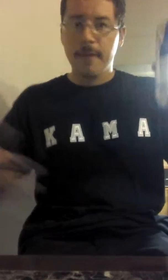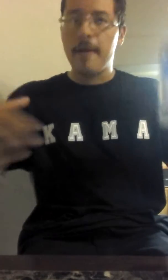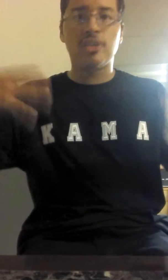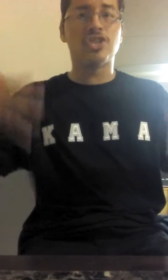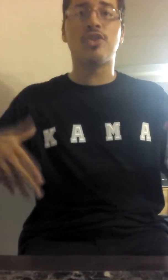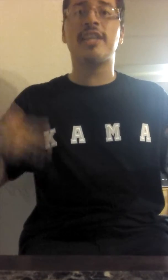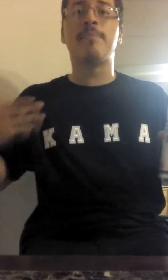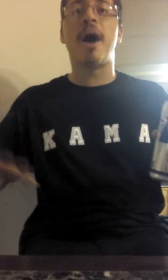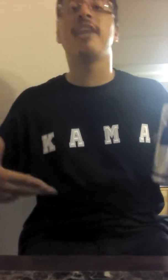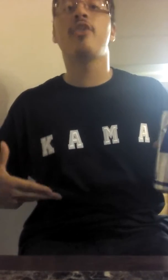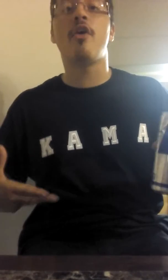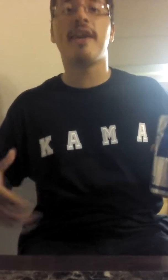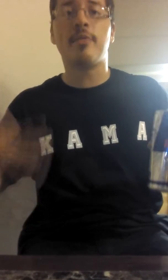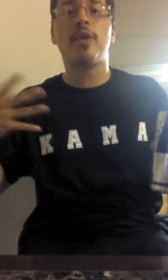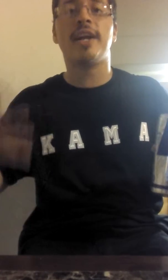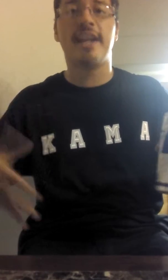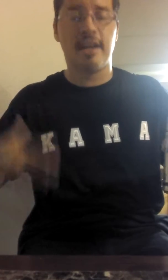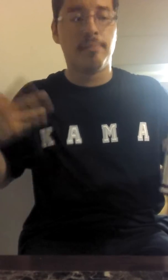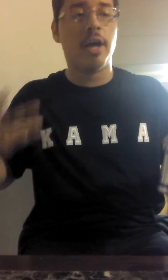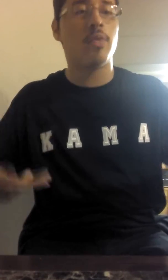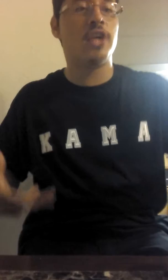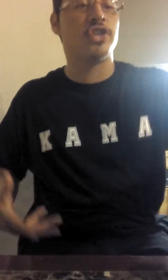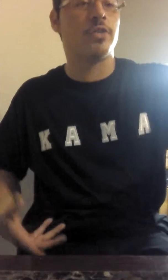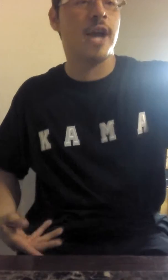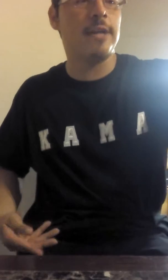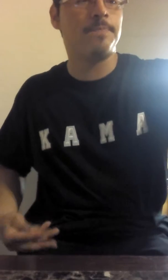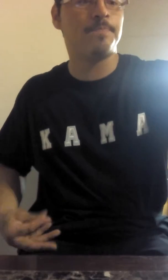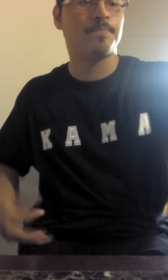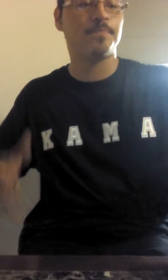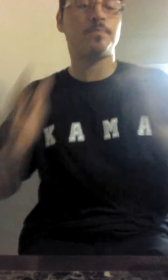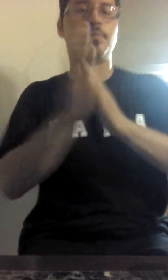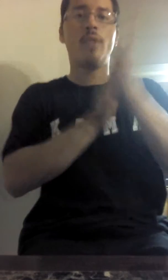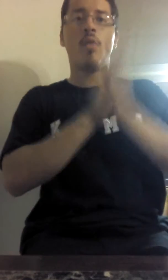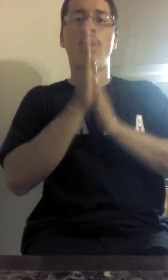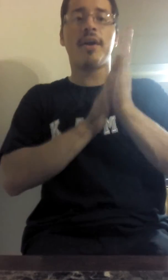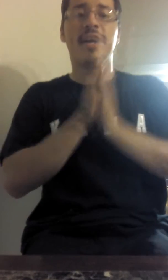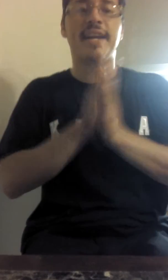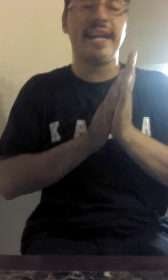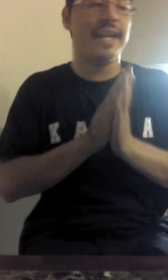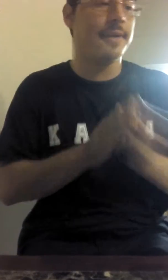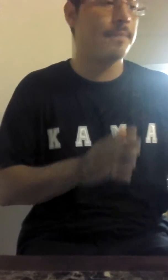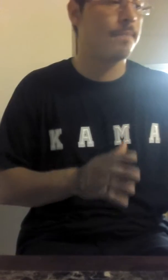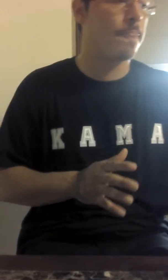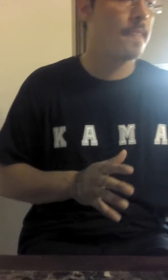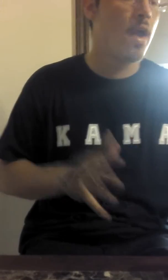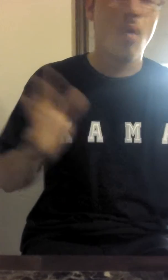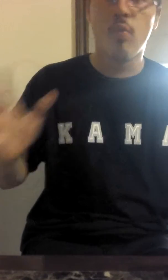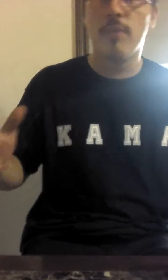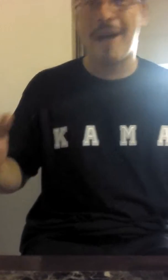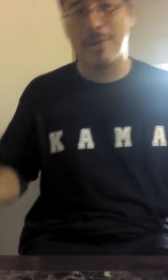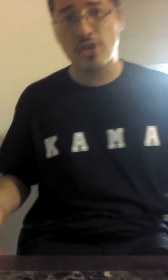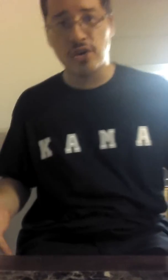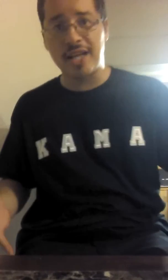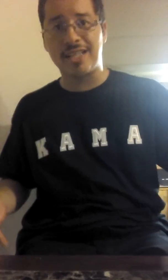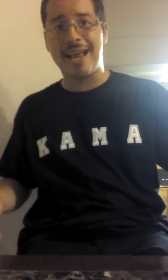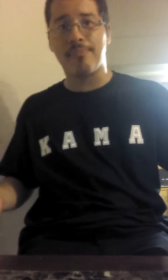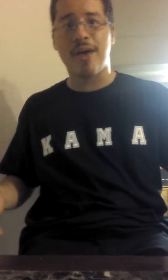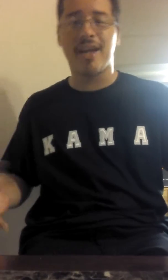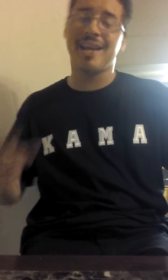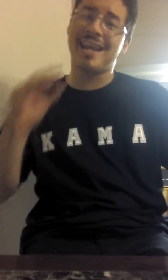Just to get the body going and running and the blood rushing, okay? What we're going to need, I'm going show you guys the end product. It